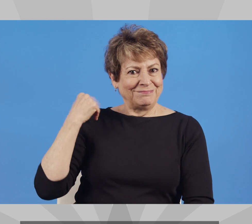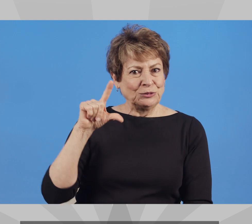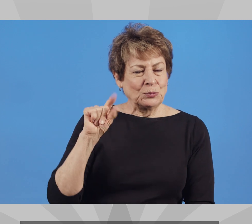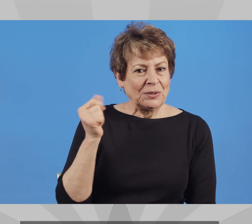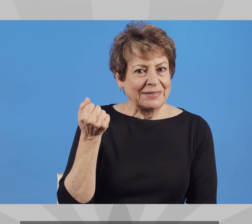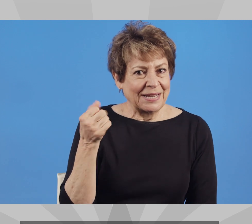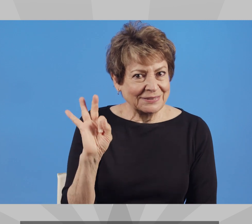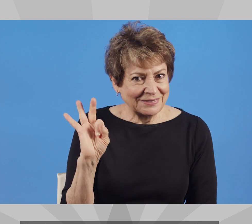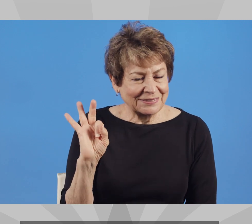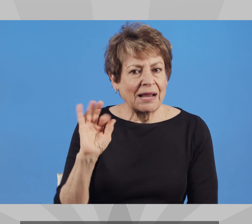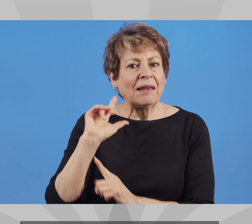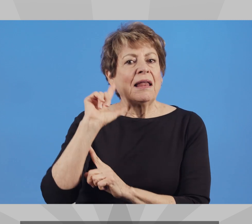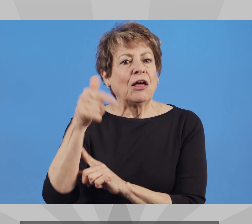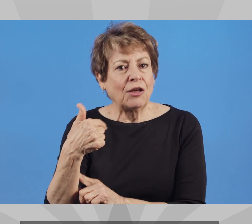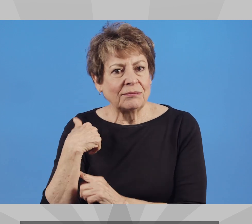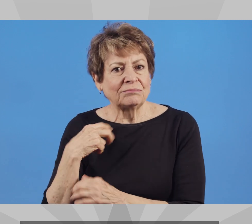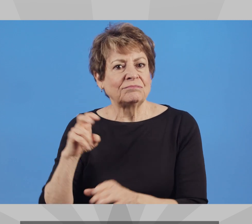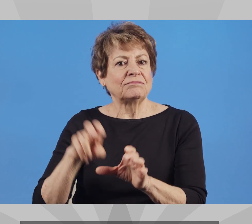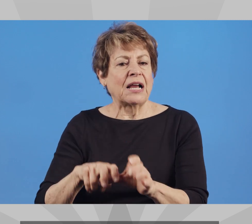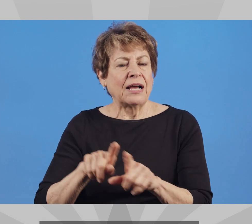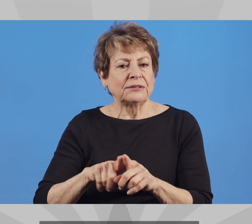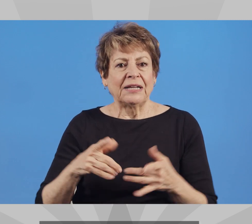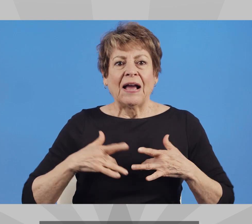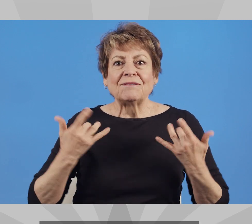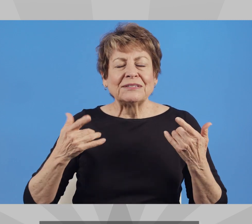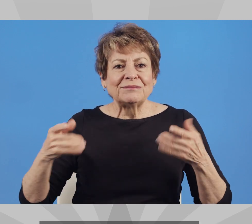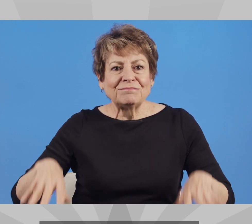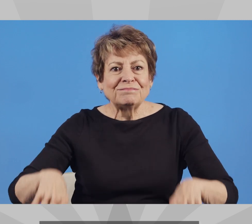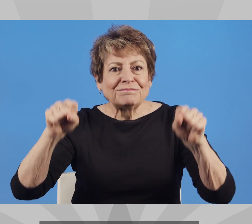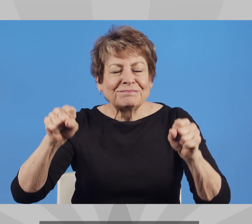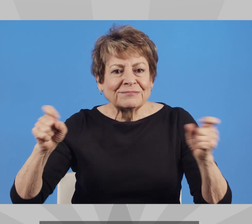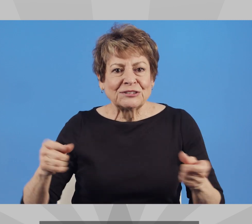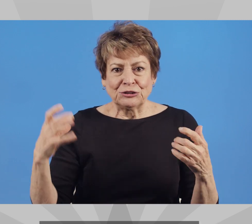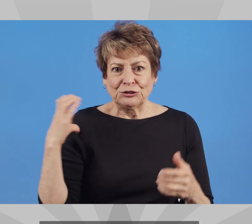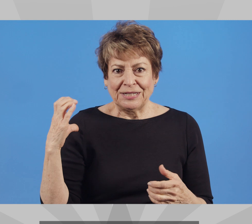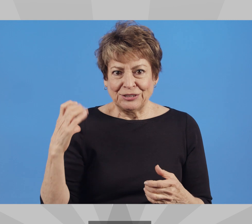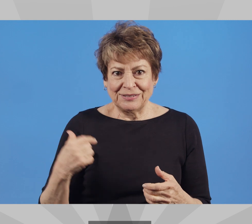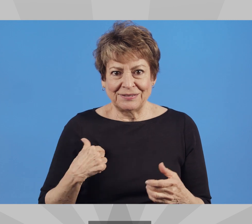and later served as the event chair and on the leadership team.